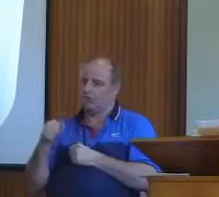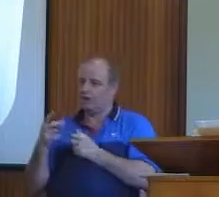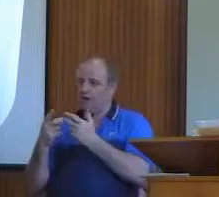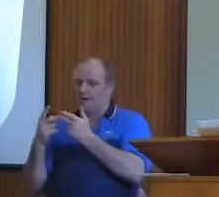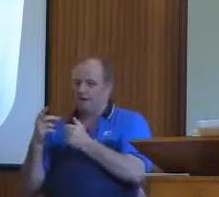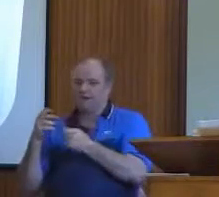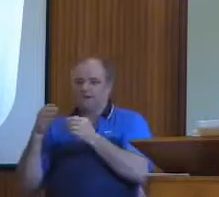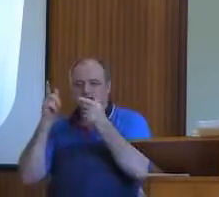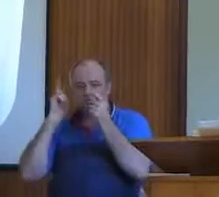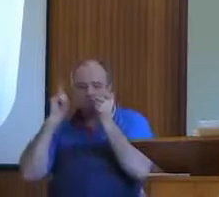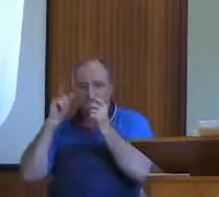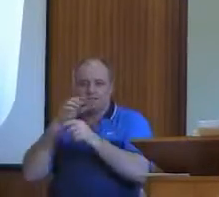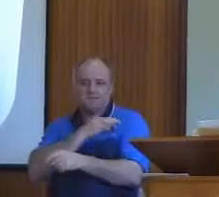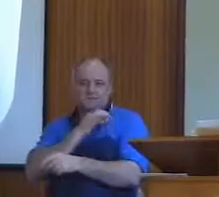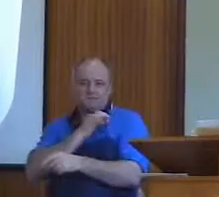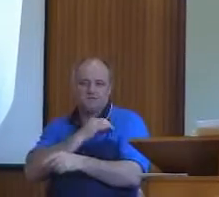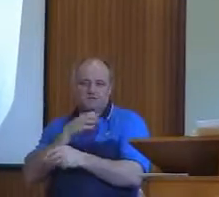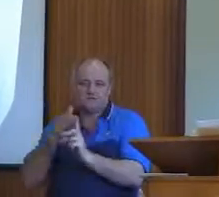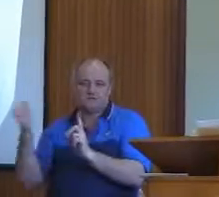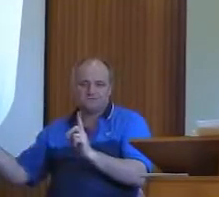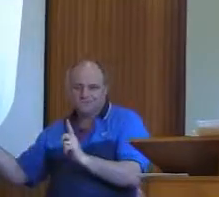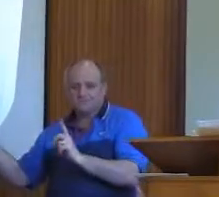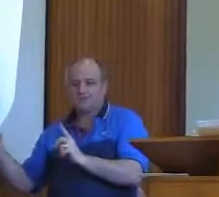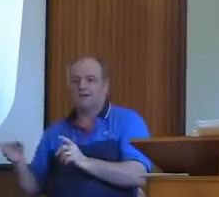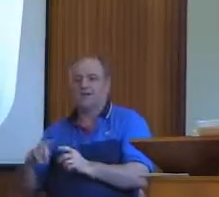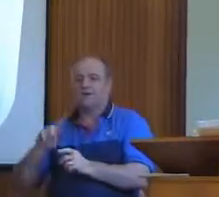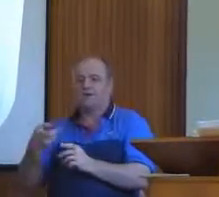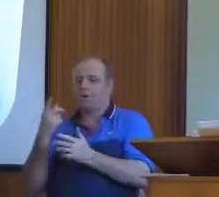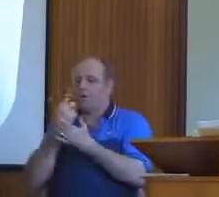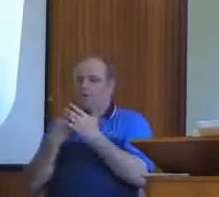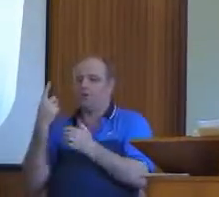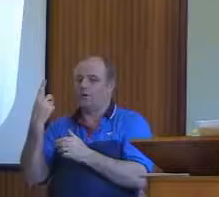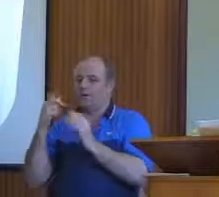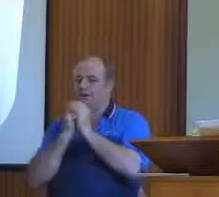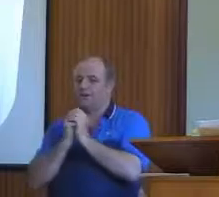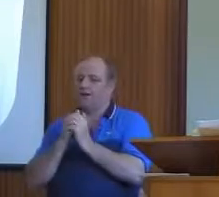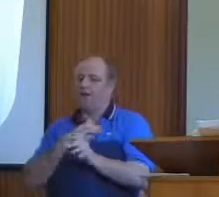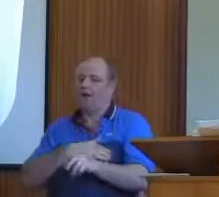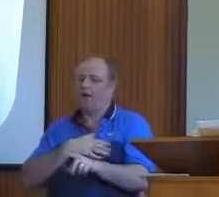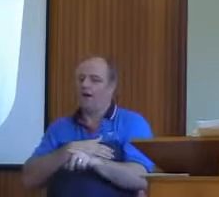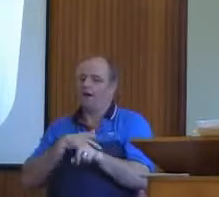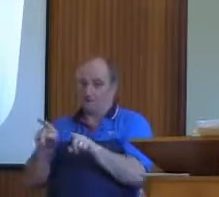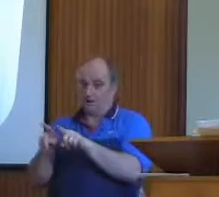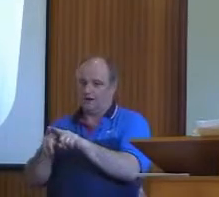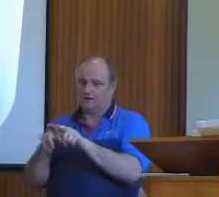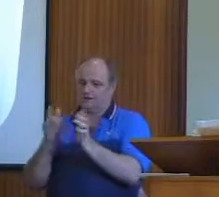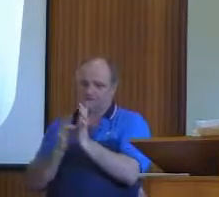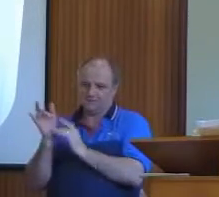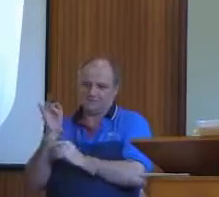other friend like Jesus, another old chorus. Right, this, find the other presumed way to heaven is